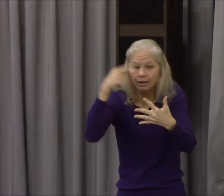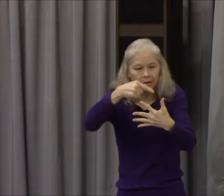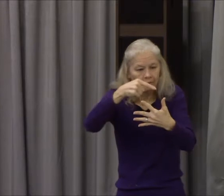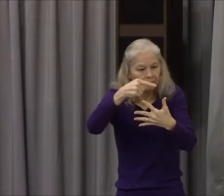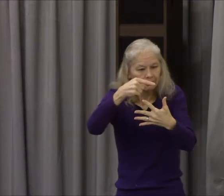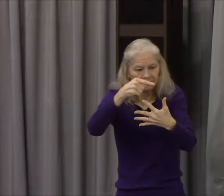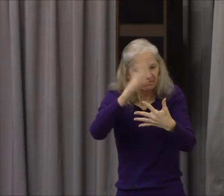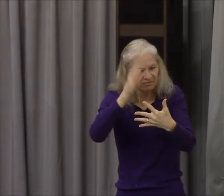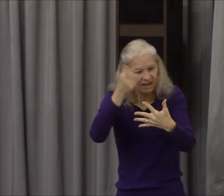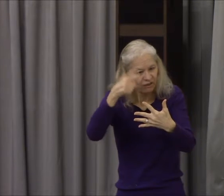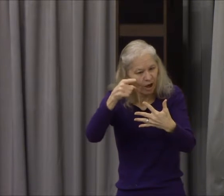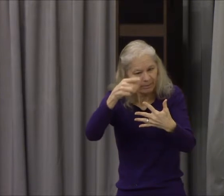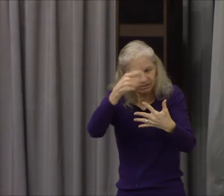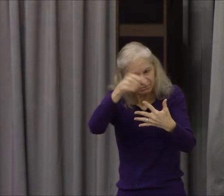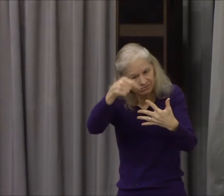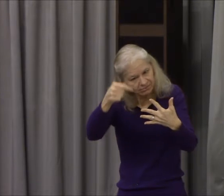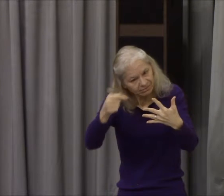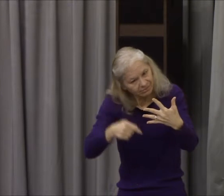It can rob us of that thankful spirit.